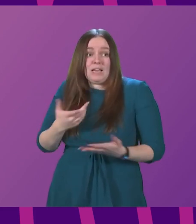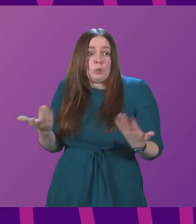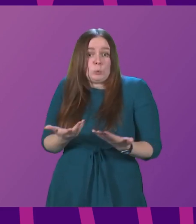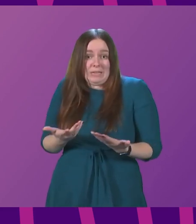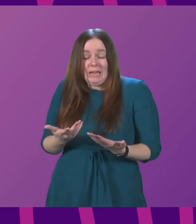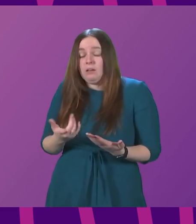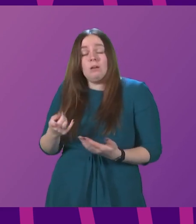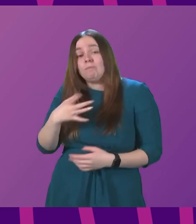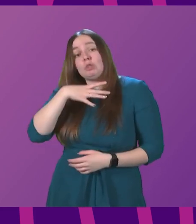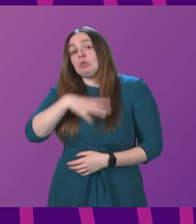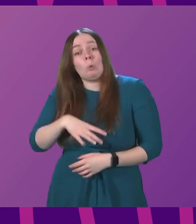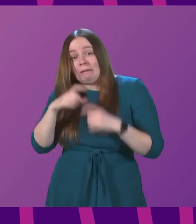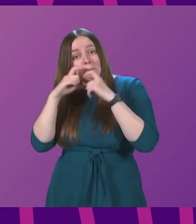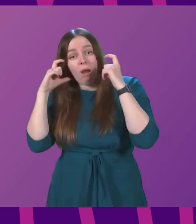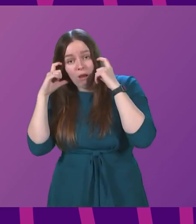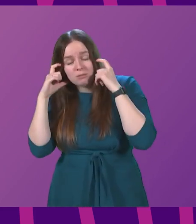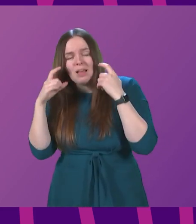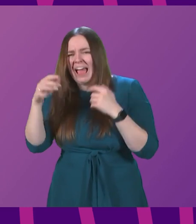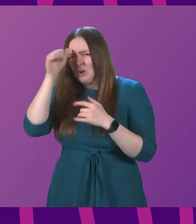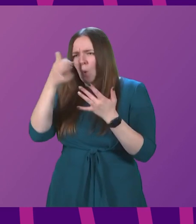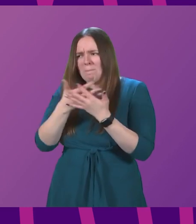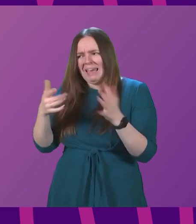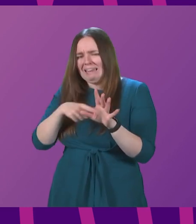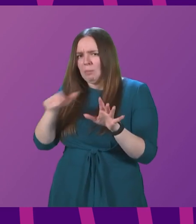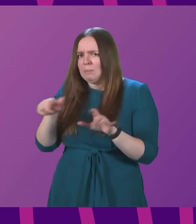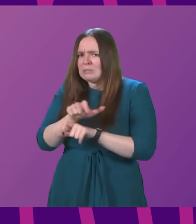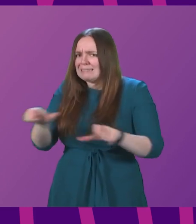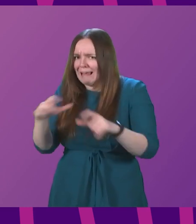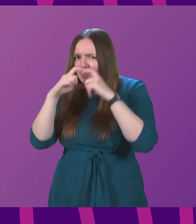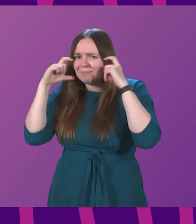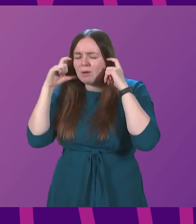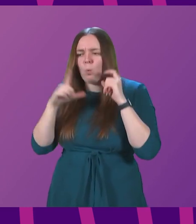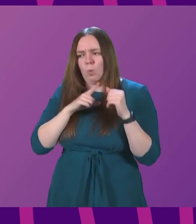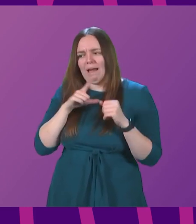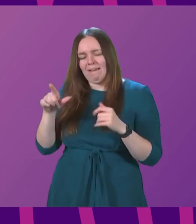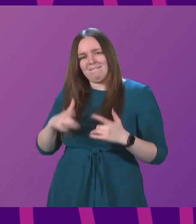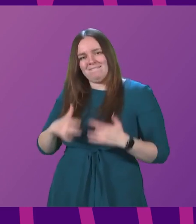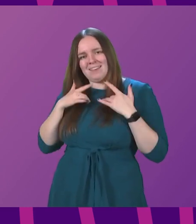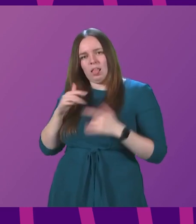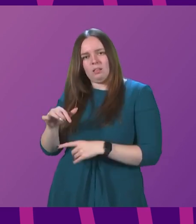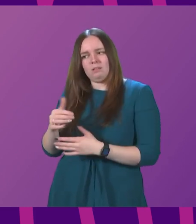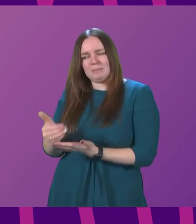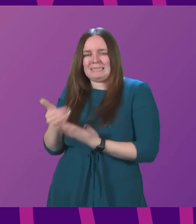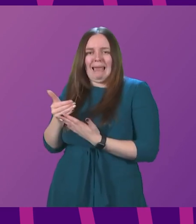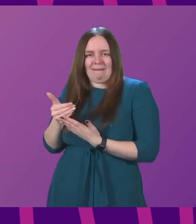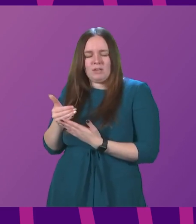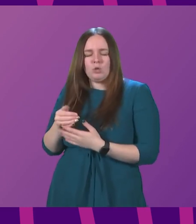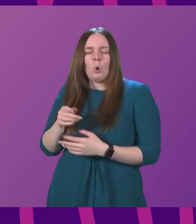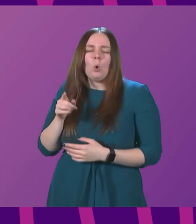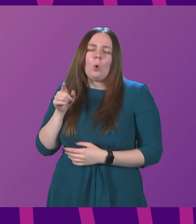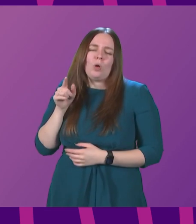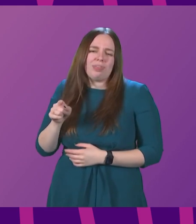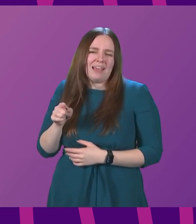longer need to wear face coverings, I know many young people who would continue to do it because it makes them feel safer. So this is about